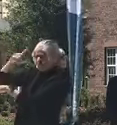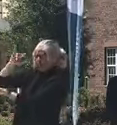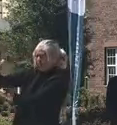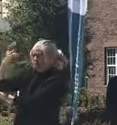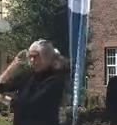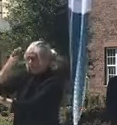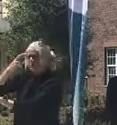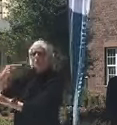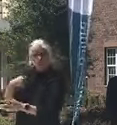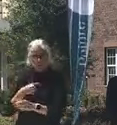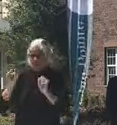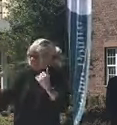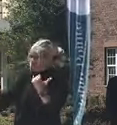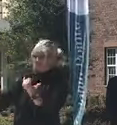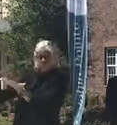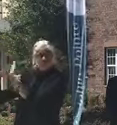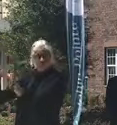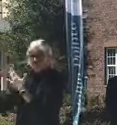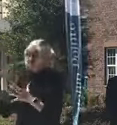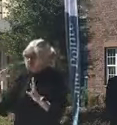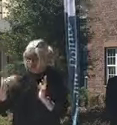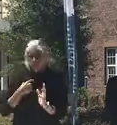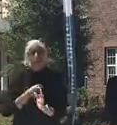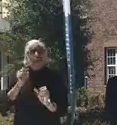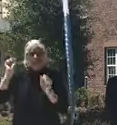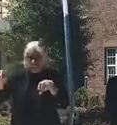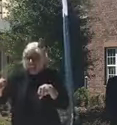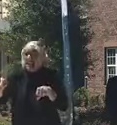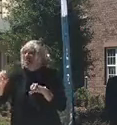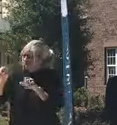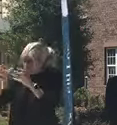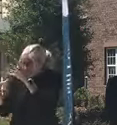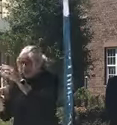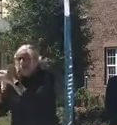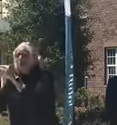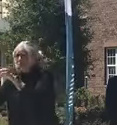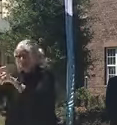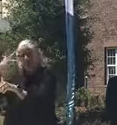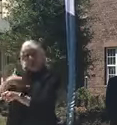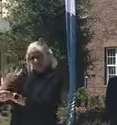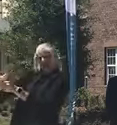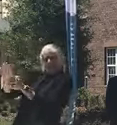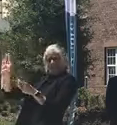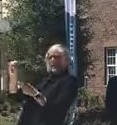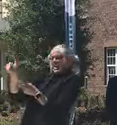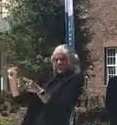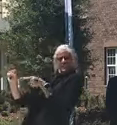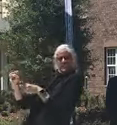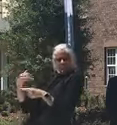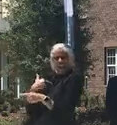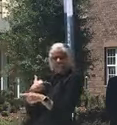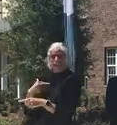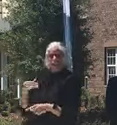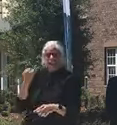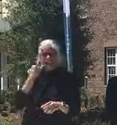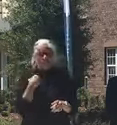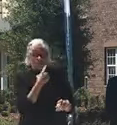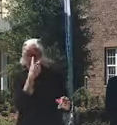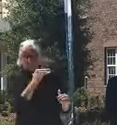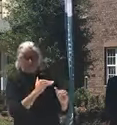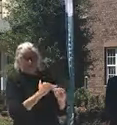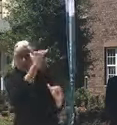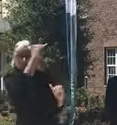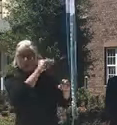All of them, even with doing elective surgeries, understand the need to prepare in case there's an uptick. And I think all of